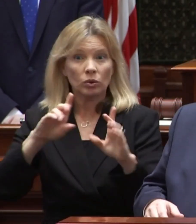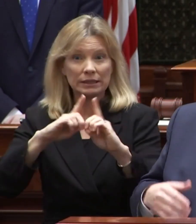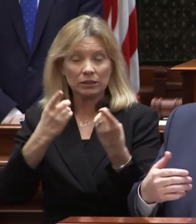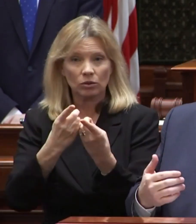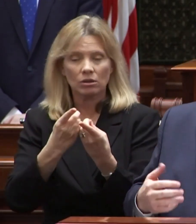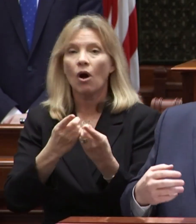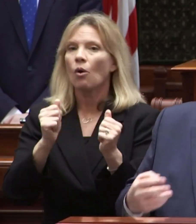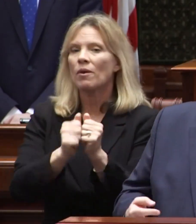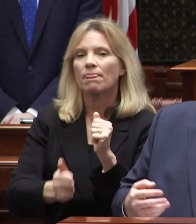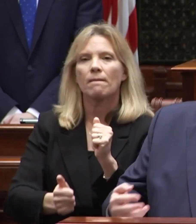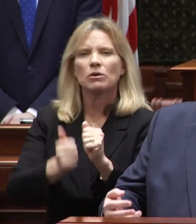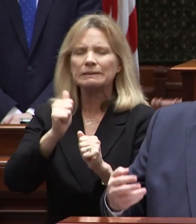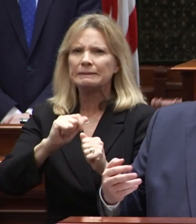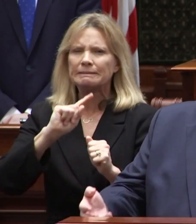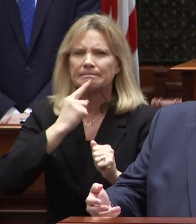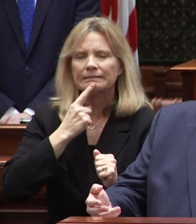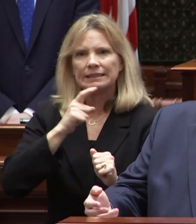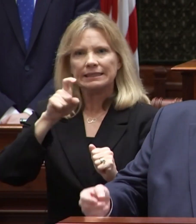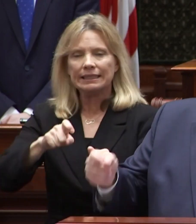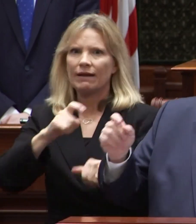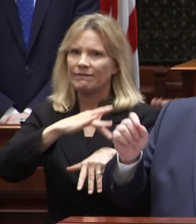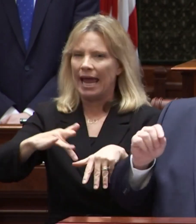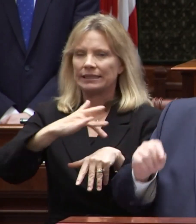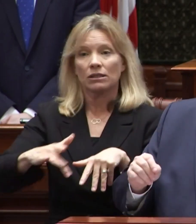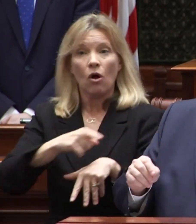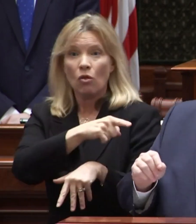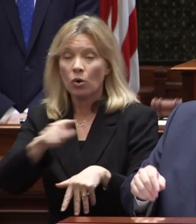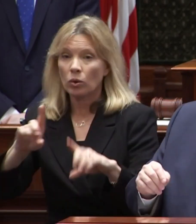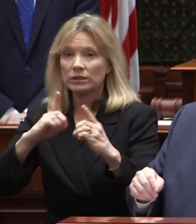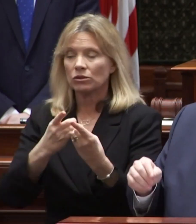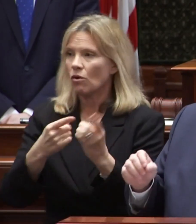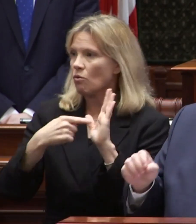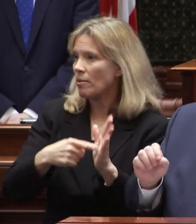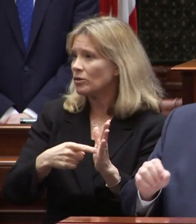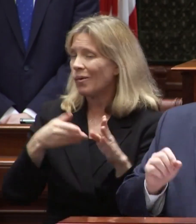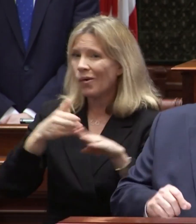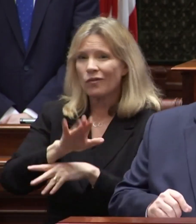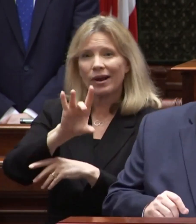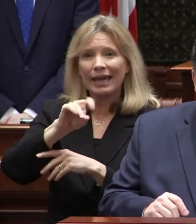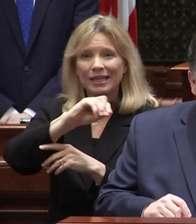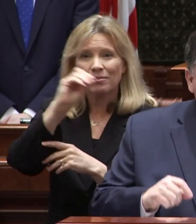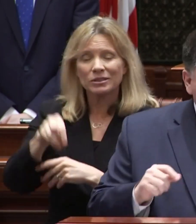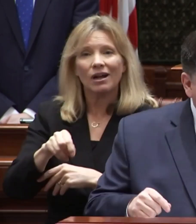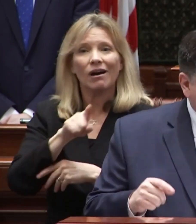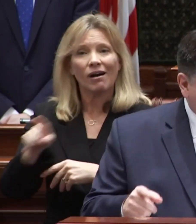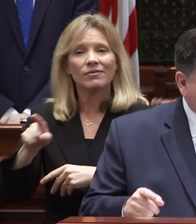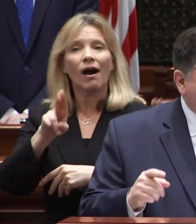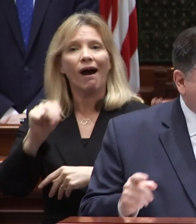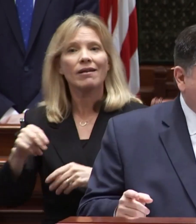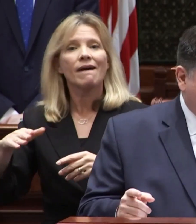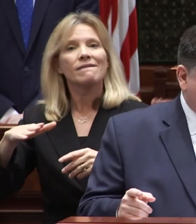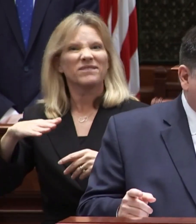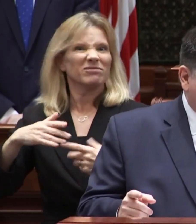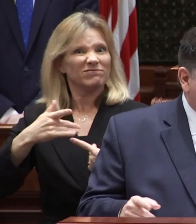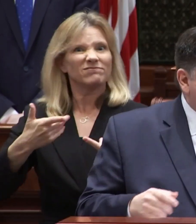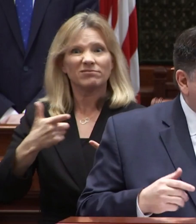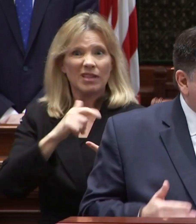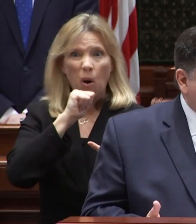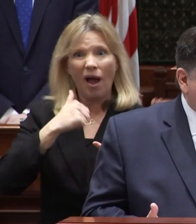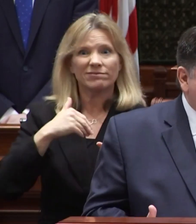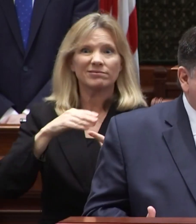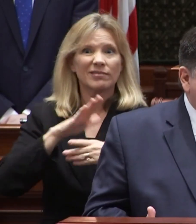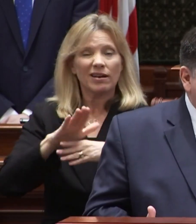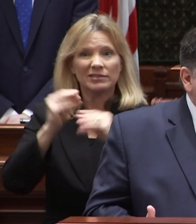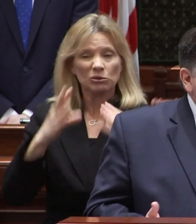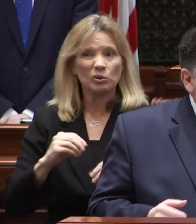districts with the most acute needs and vacancies those districts represent over 80 percent of the unfilled teaching positions